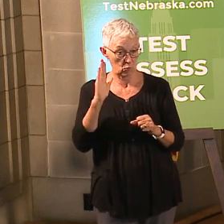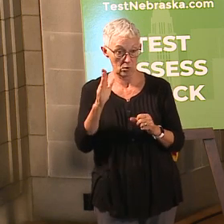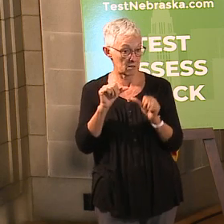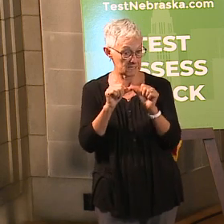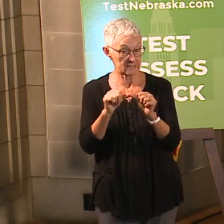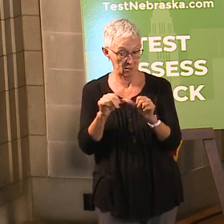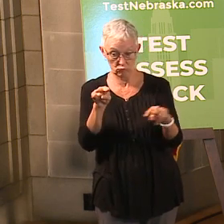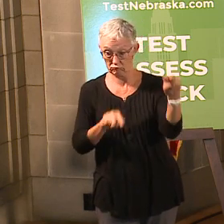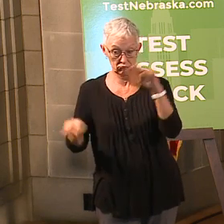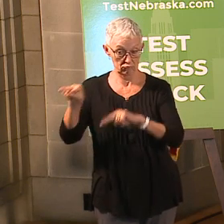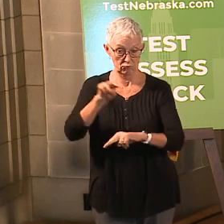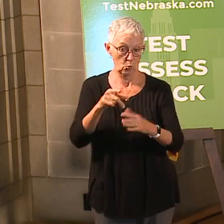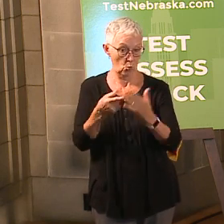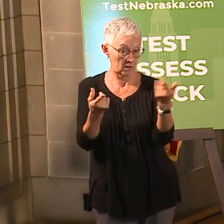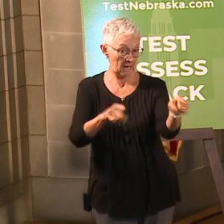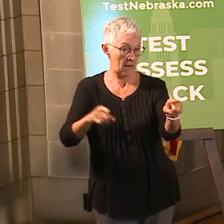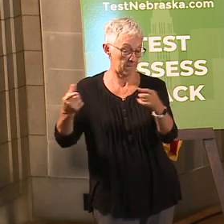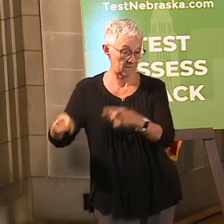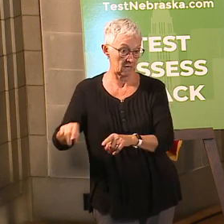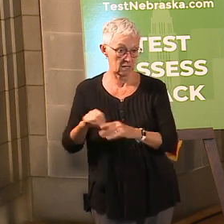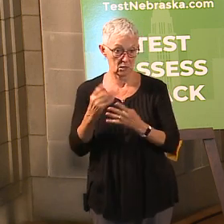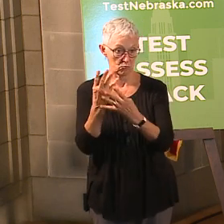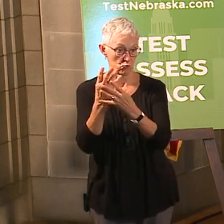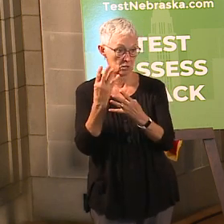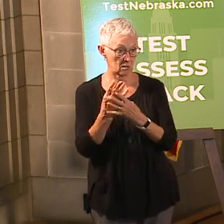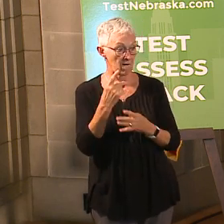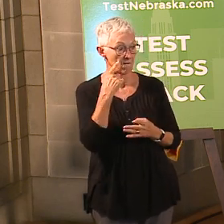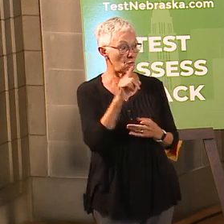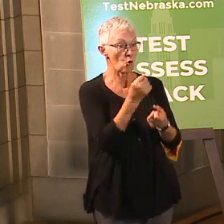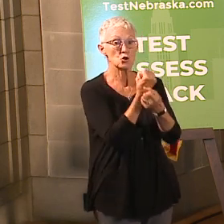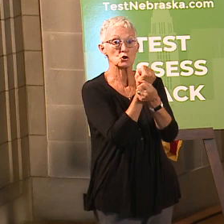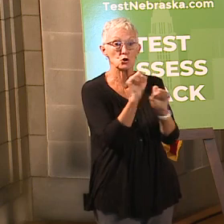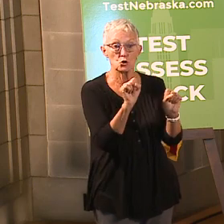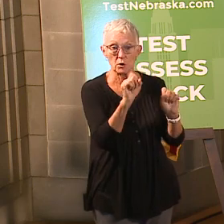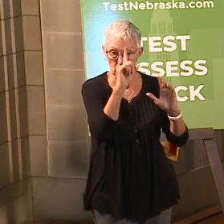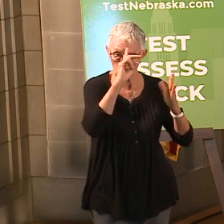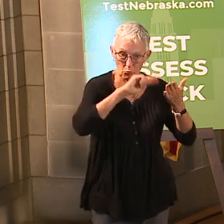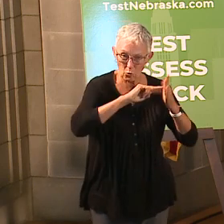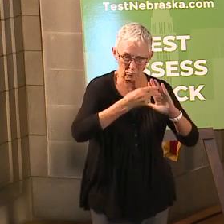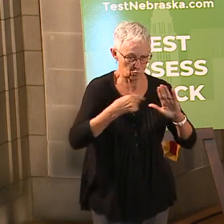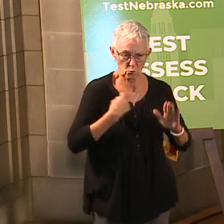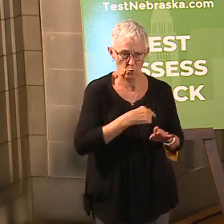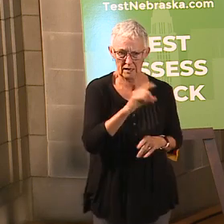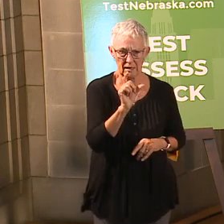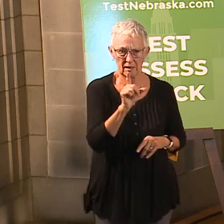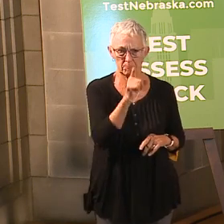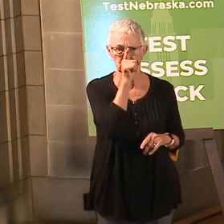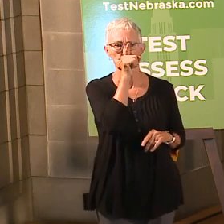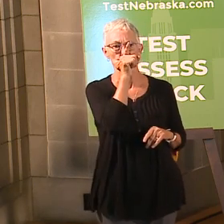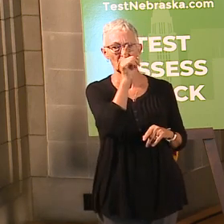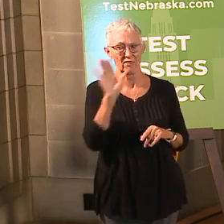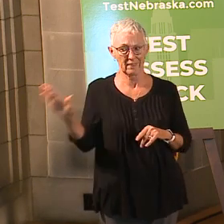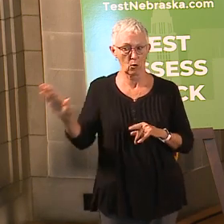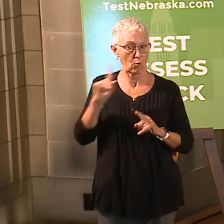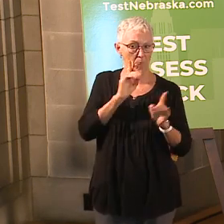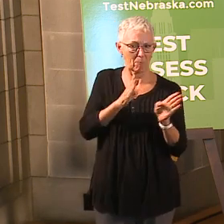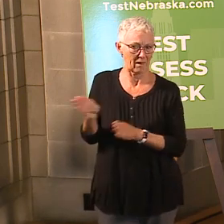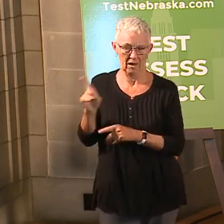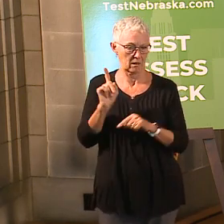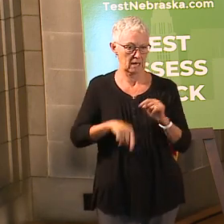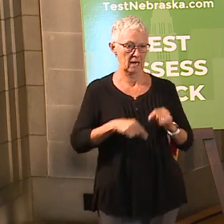for security purposes, we don't divulge the details of that plan, but we'll just continue to manage the plan.